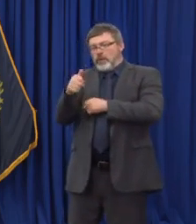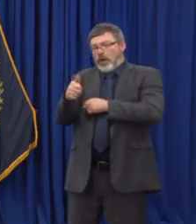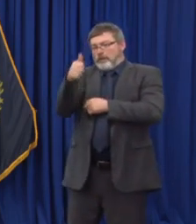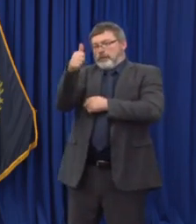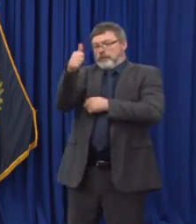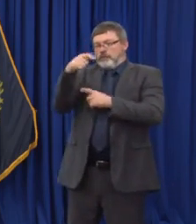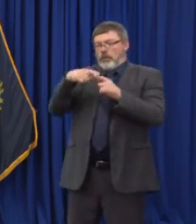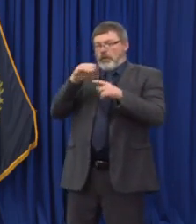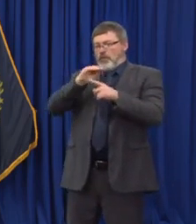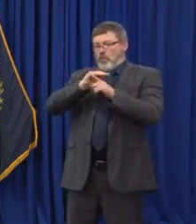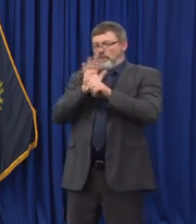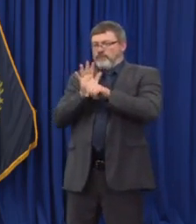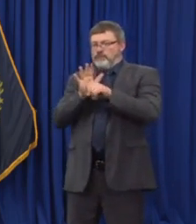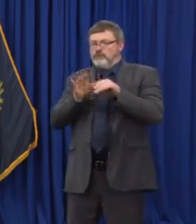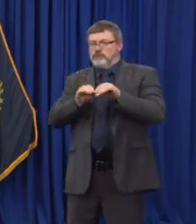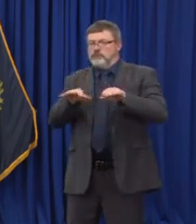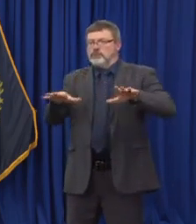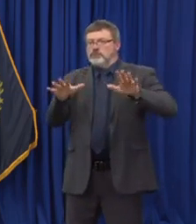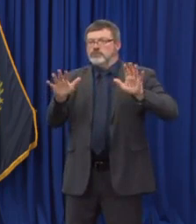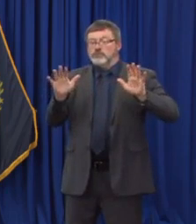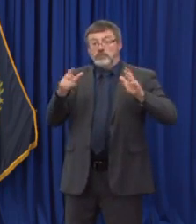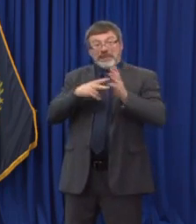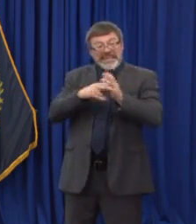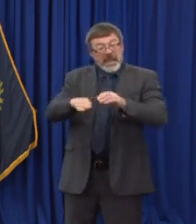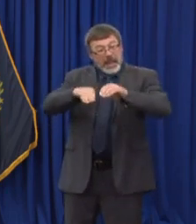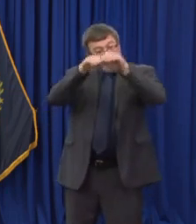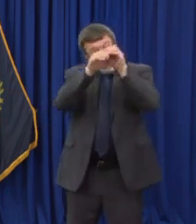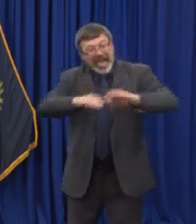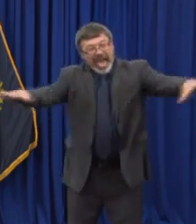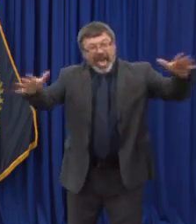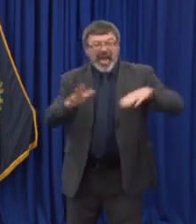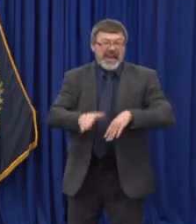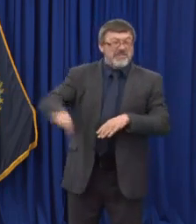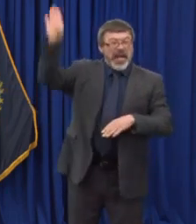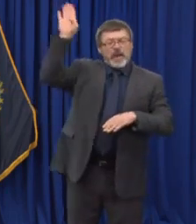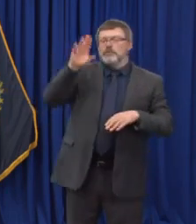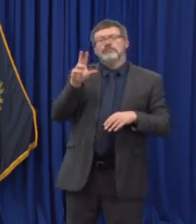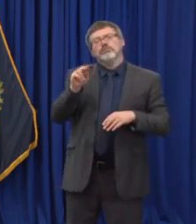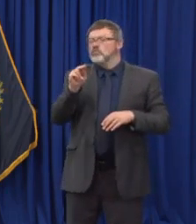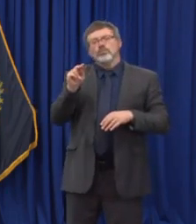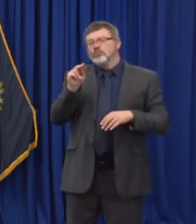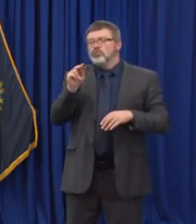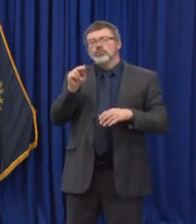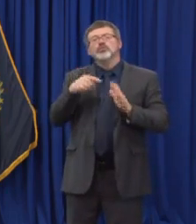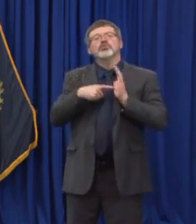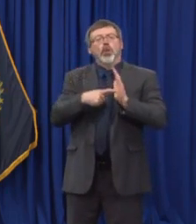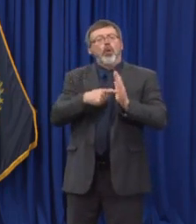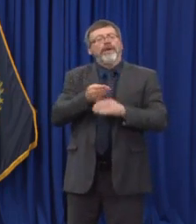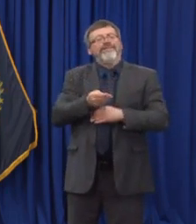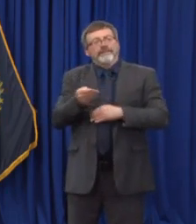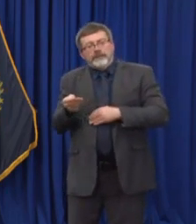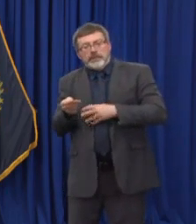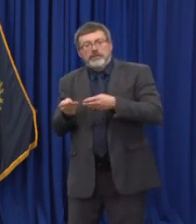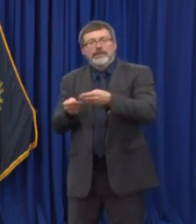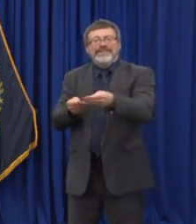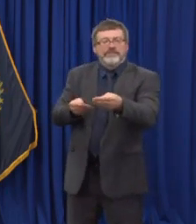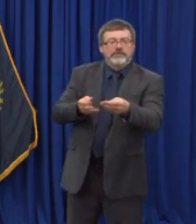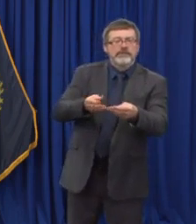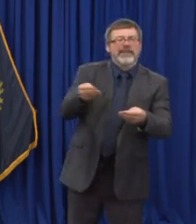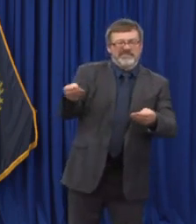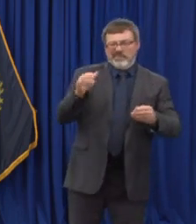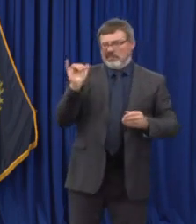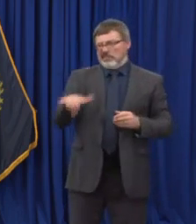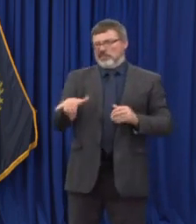resulted in an actual increase in numbers of cases as you all know. Next slide. So these 8